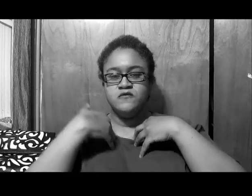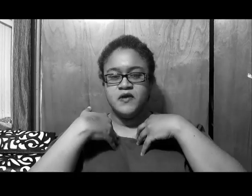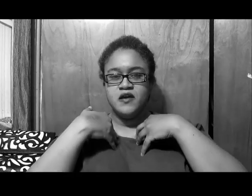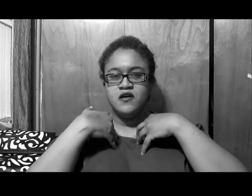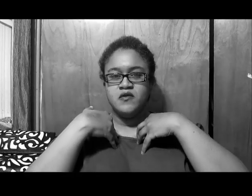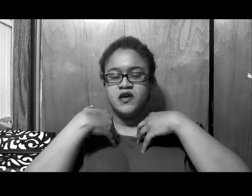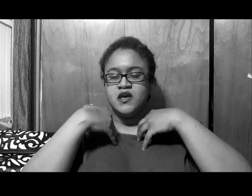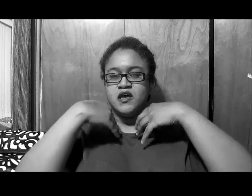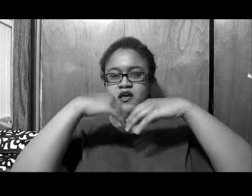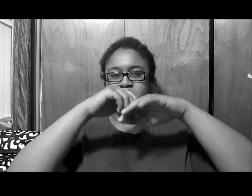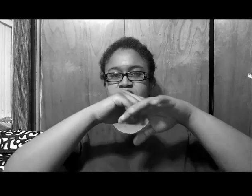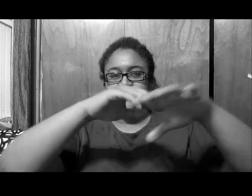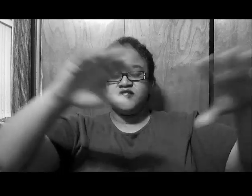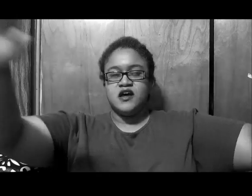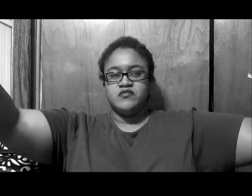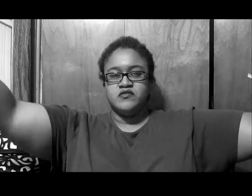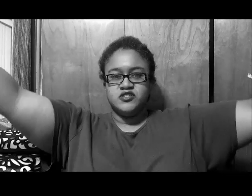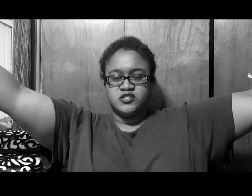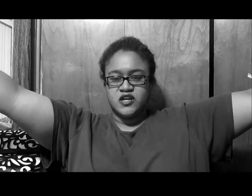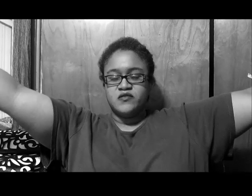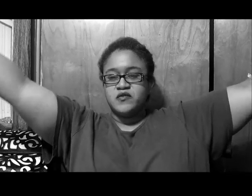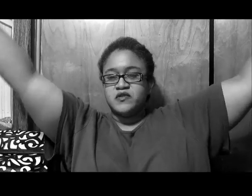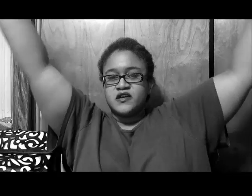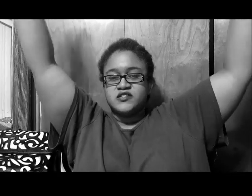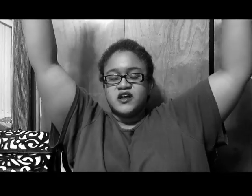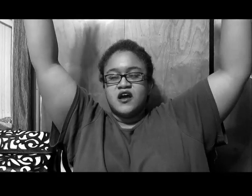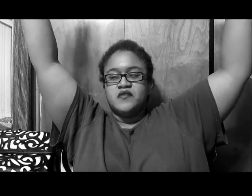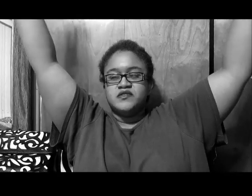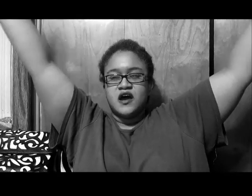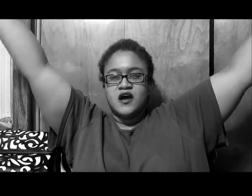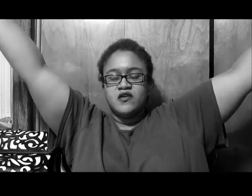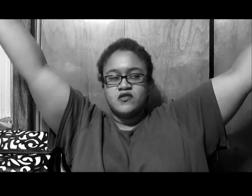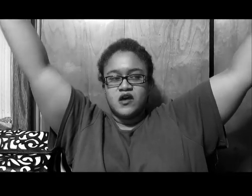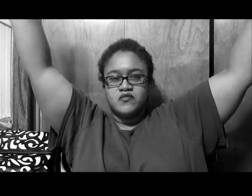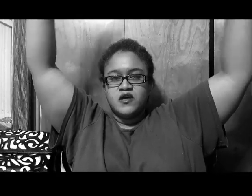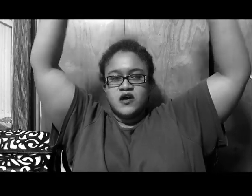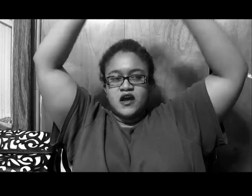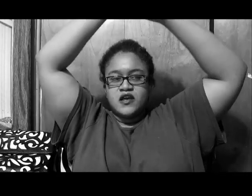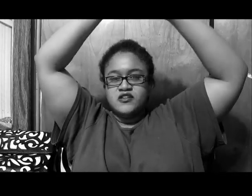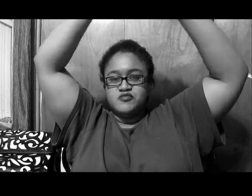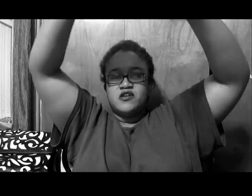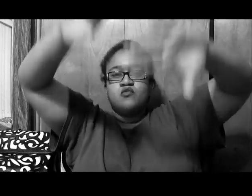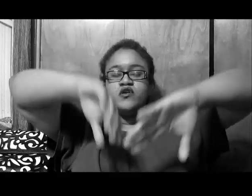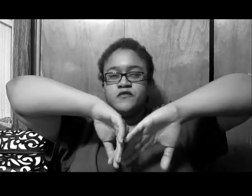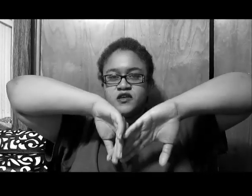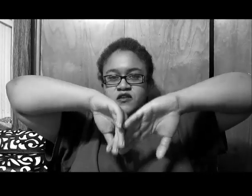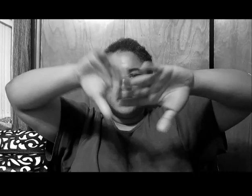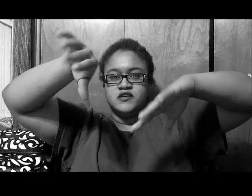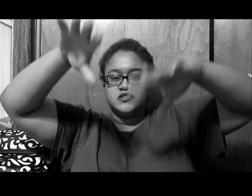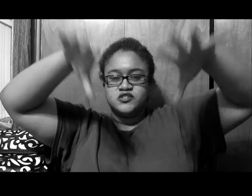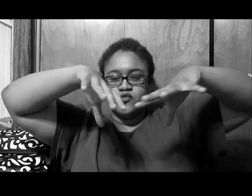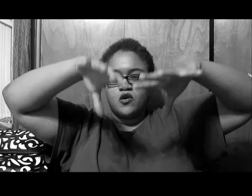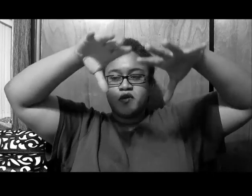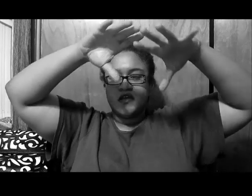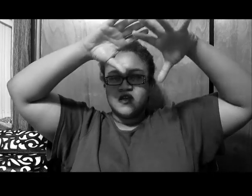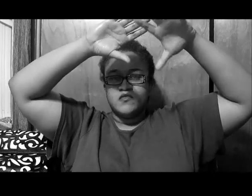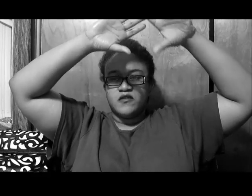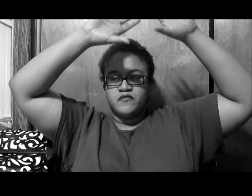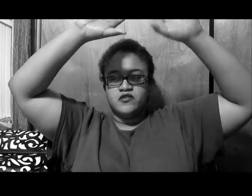fam, and like I said, I, shout out to like I said, I am tired, I, I can't, but I don't want to forget, because it is growing, and my fellow